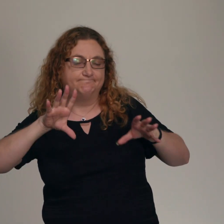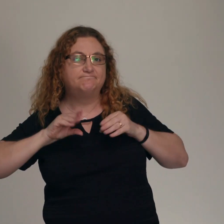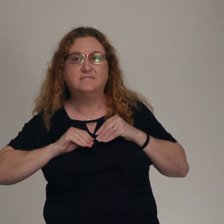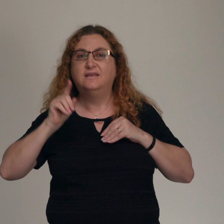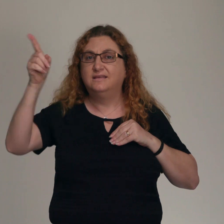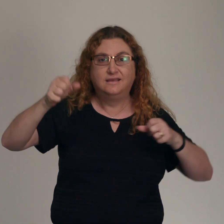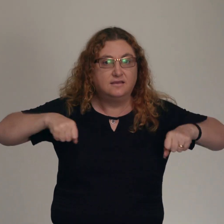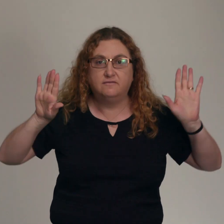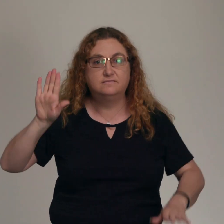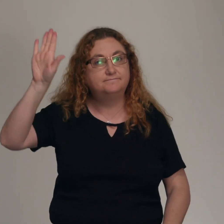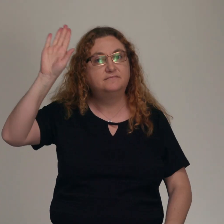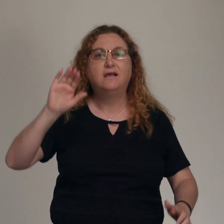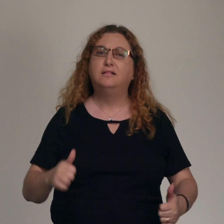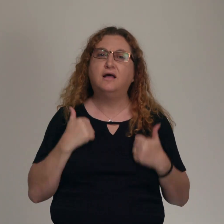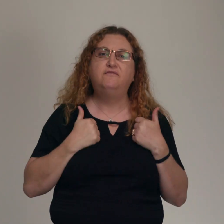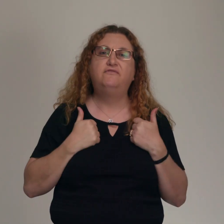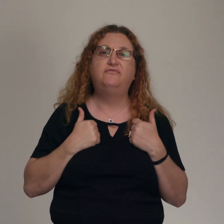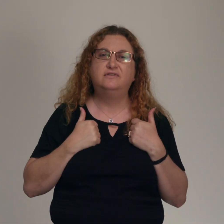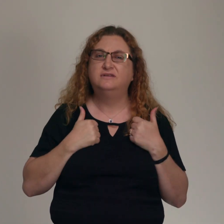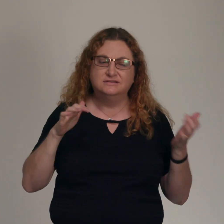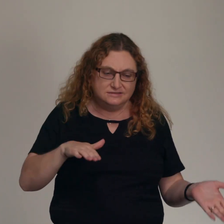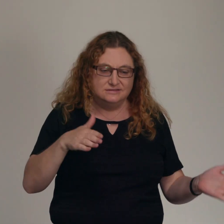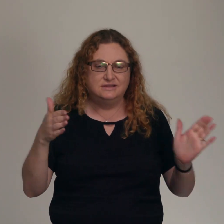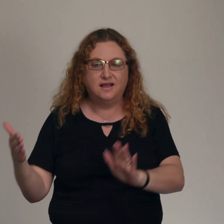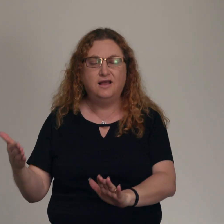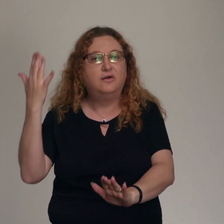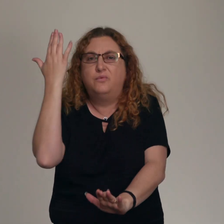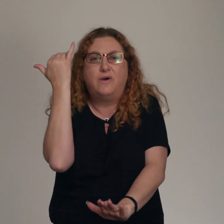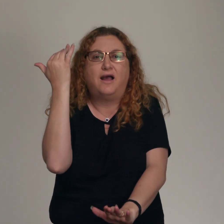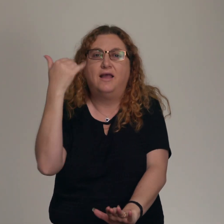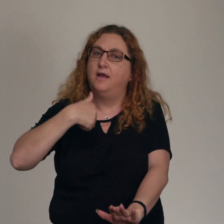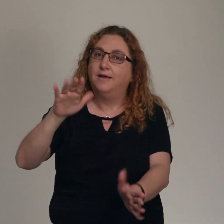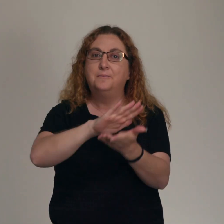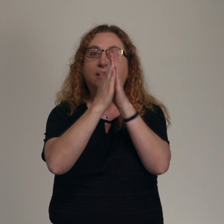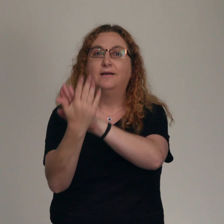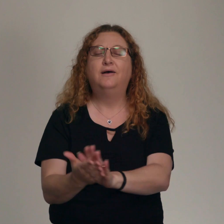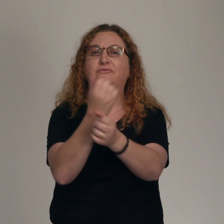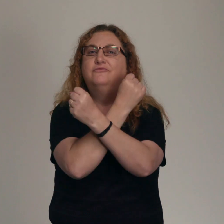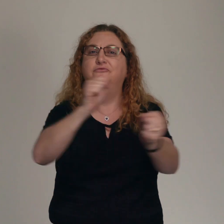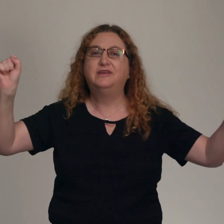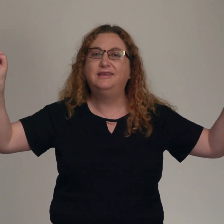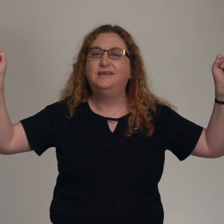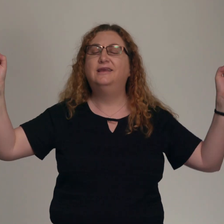That You would lay down Your life And then I would be set